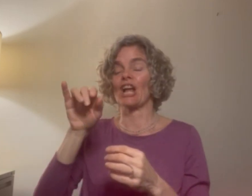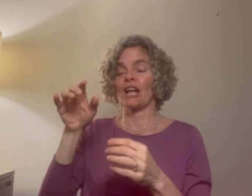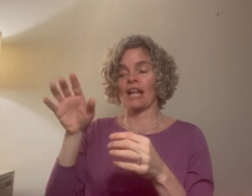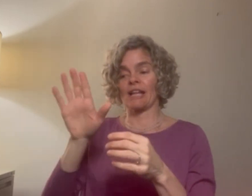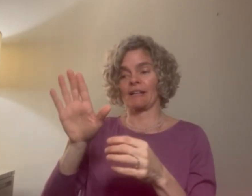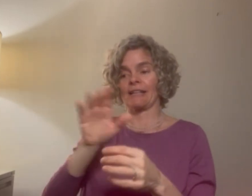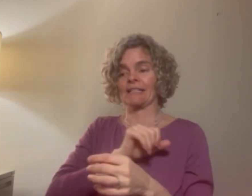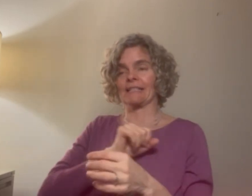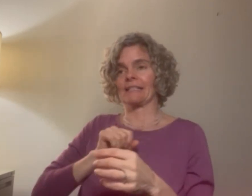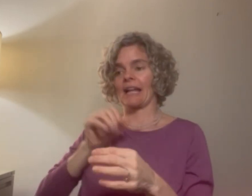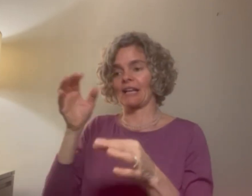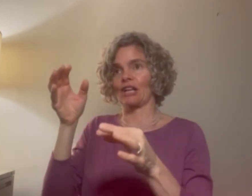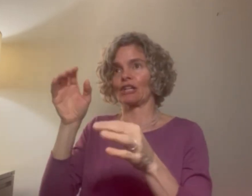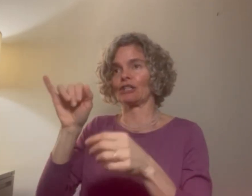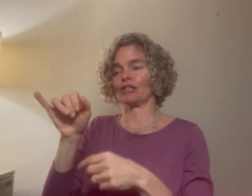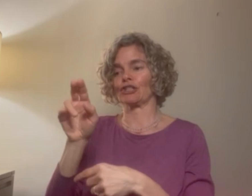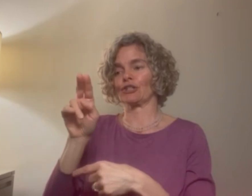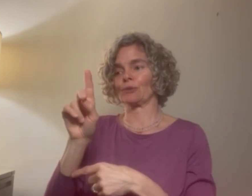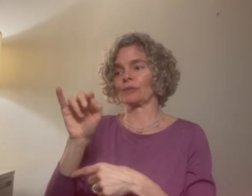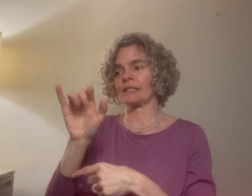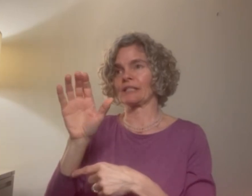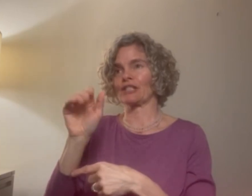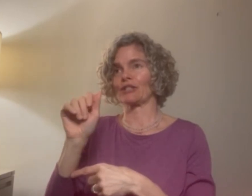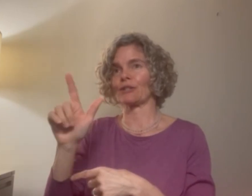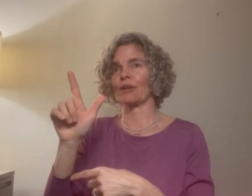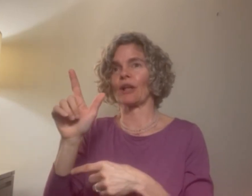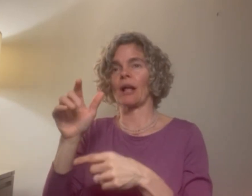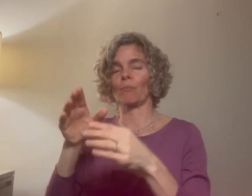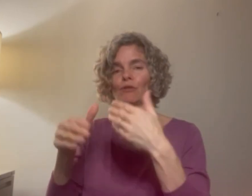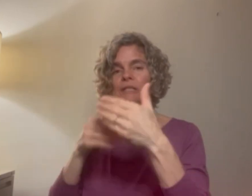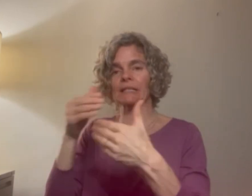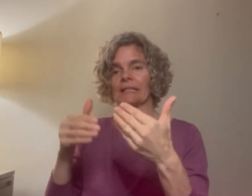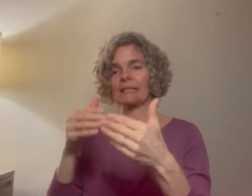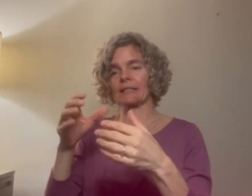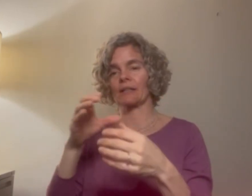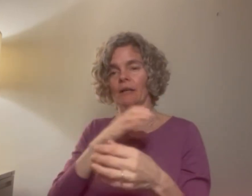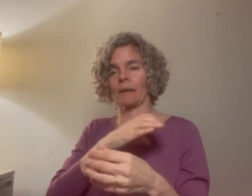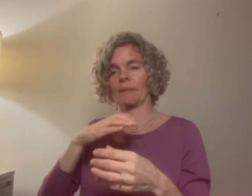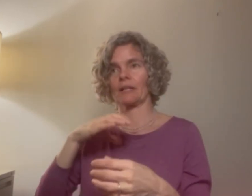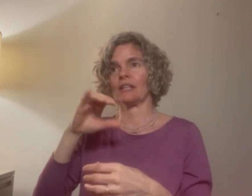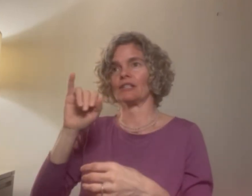I'm not going be able to do